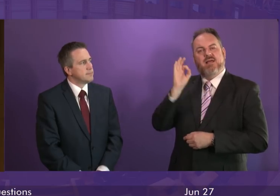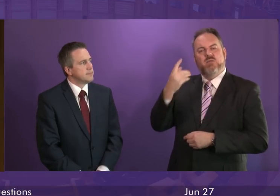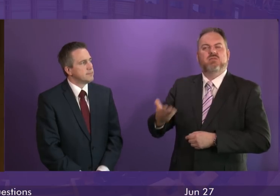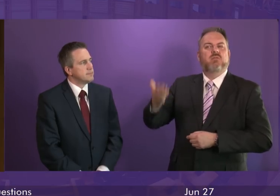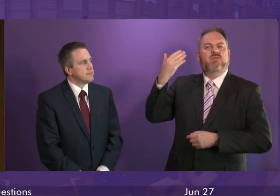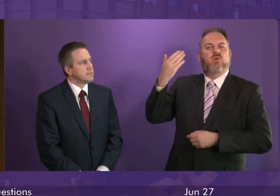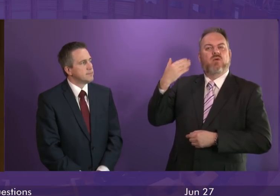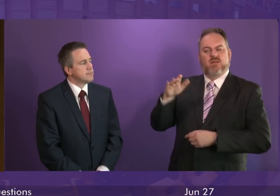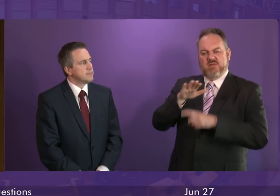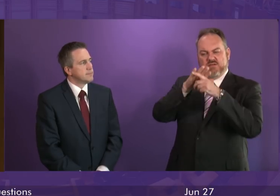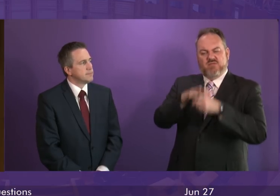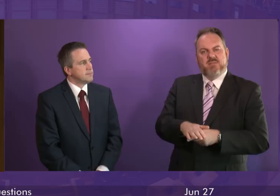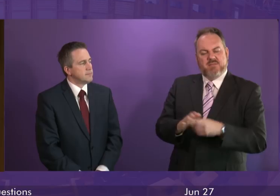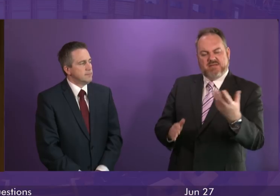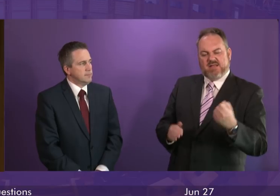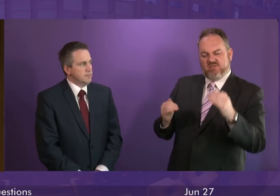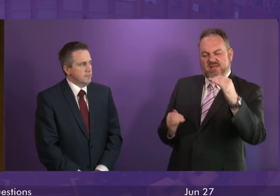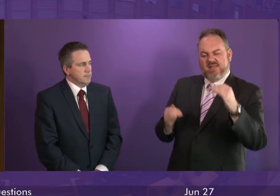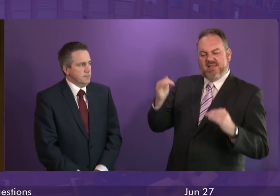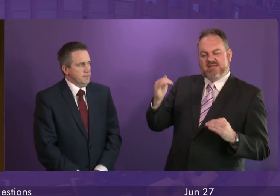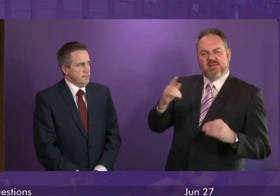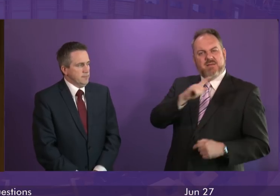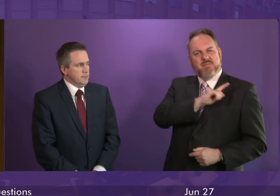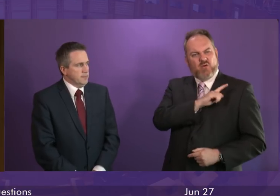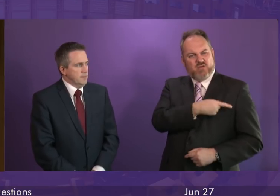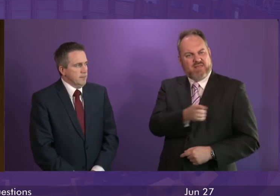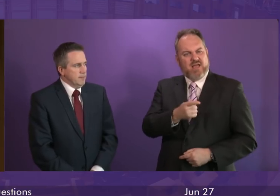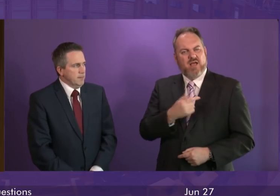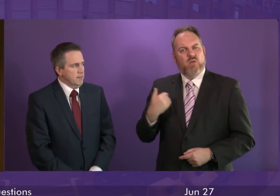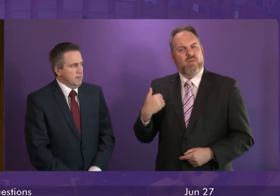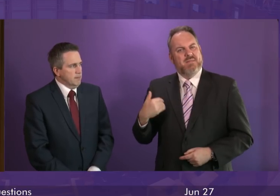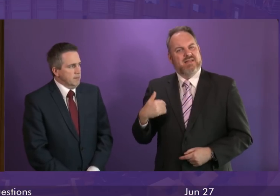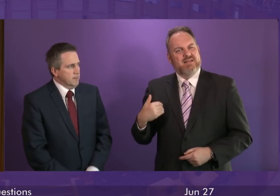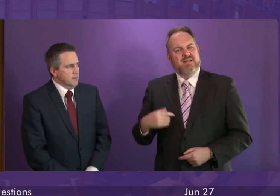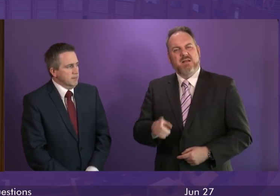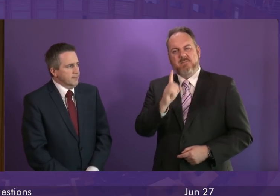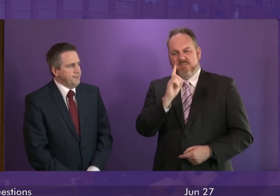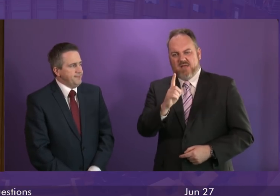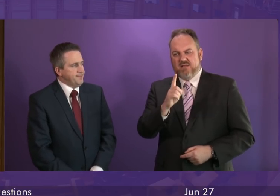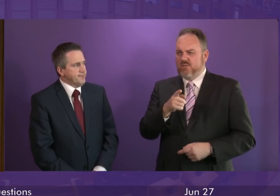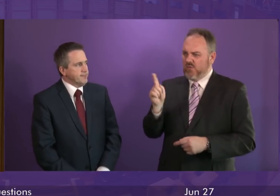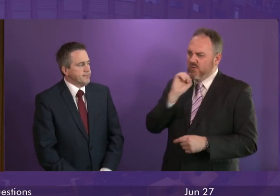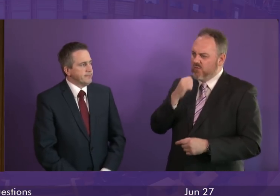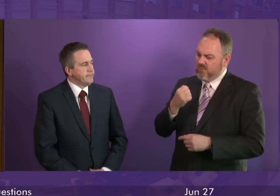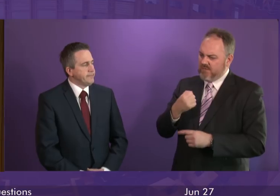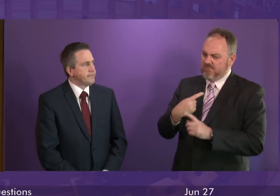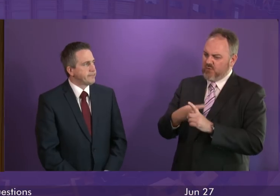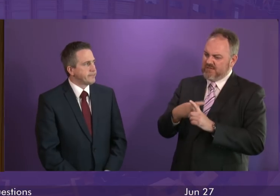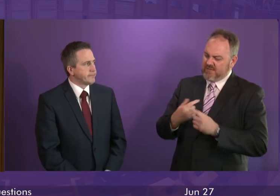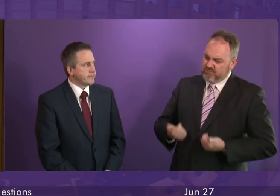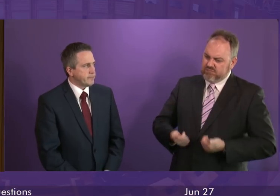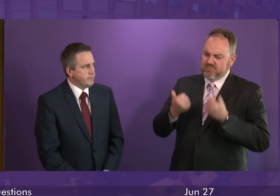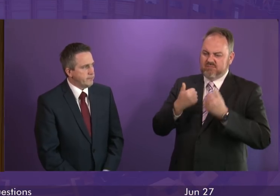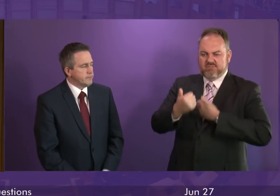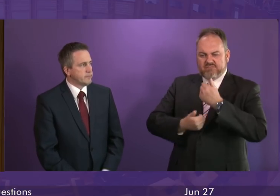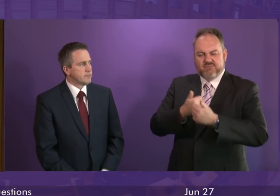discriminated against them by paying them less because of their gender. Will the First Minister join with me and welcome this huge step towards writing